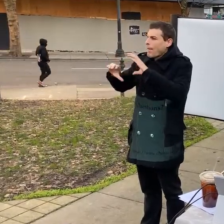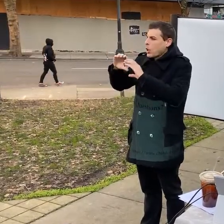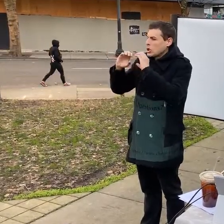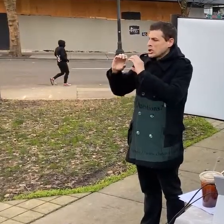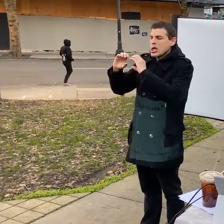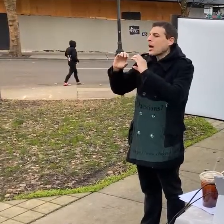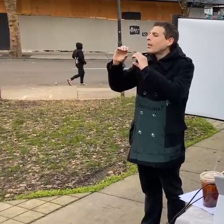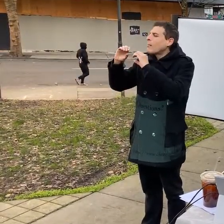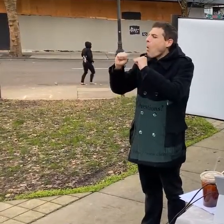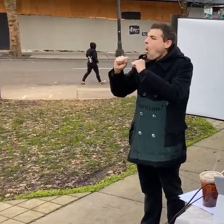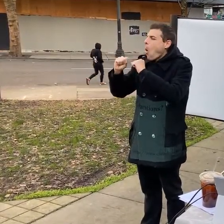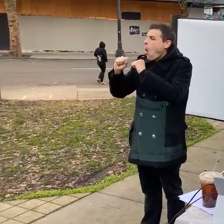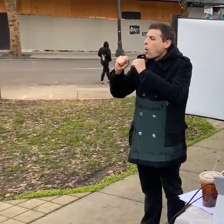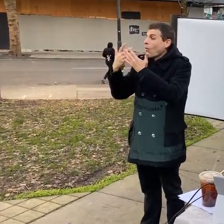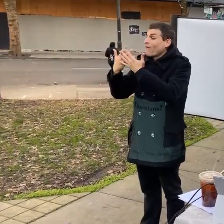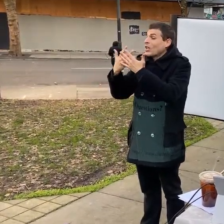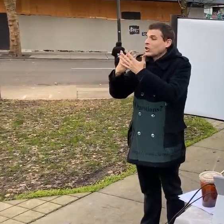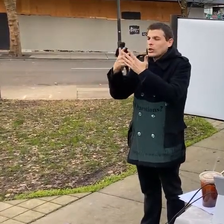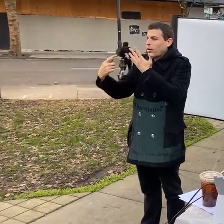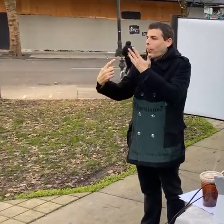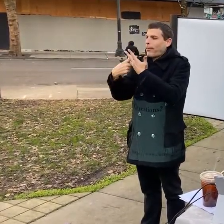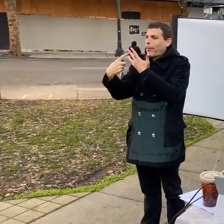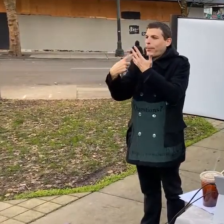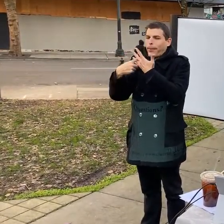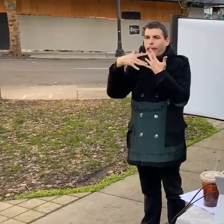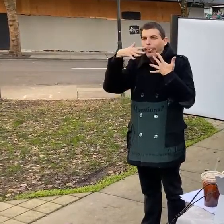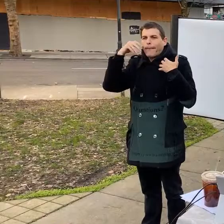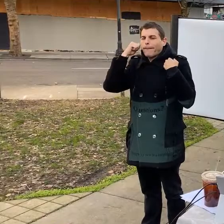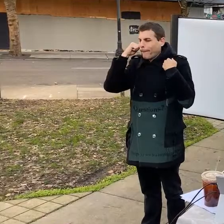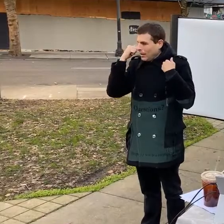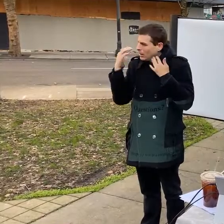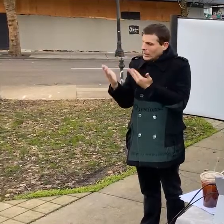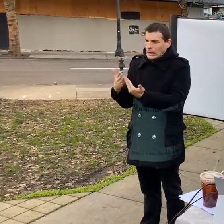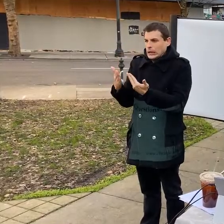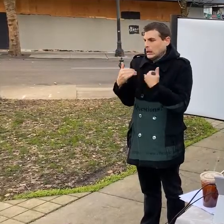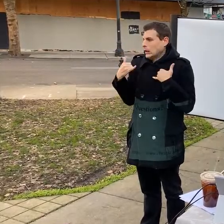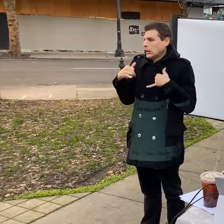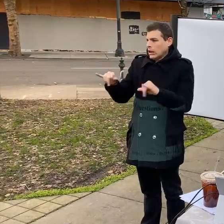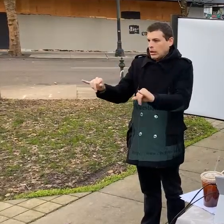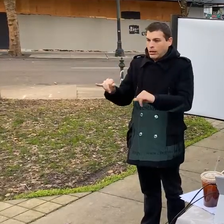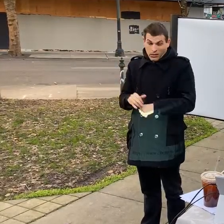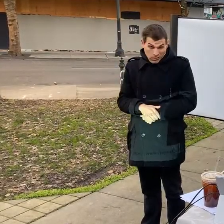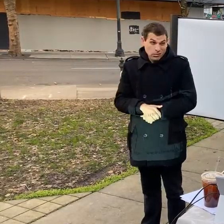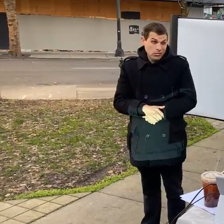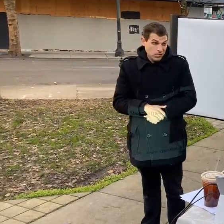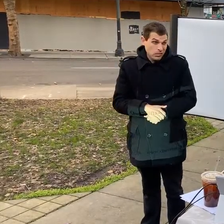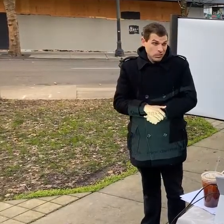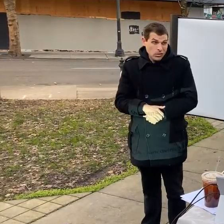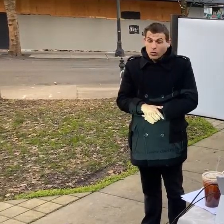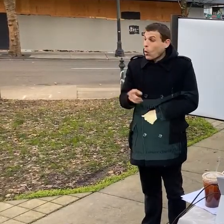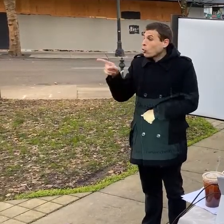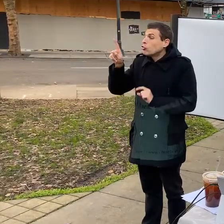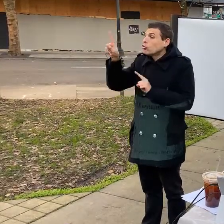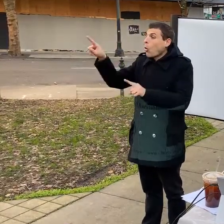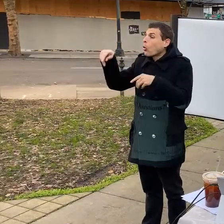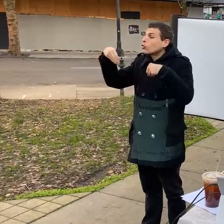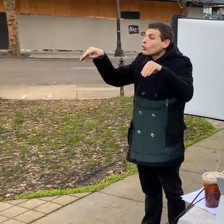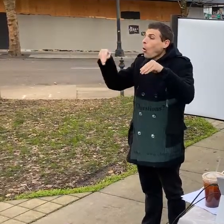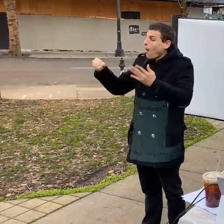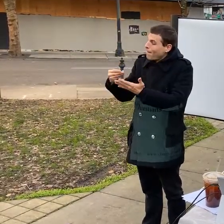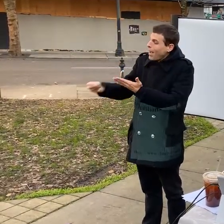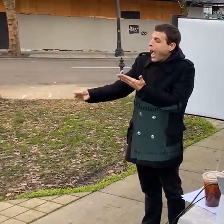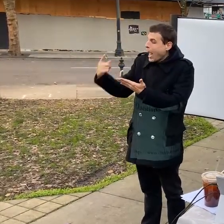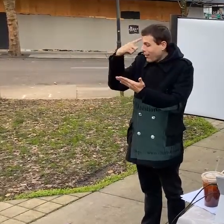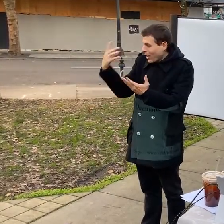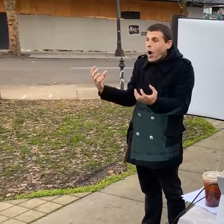about really small molecules so like the kinds of filters that really can block that kind of stuff don't exist in